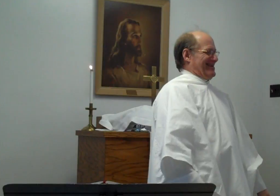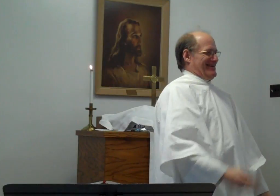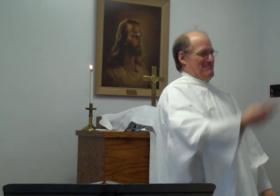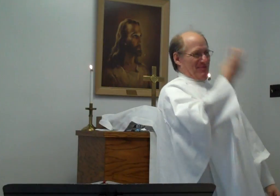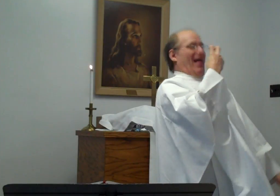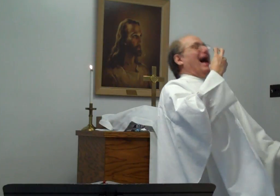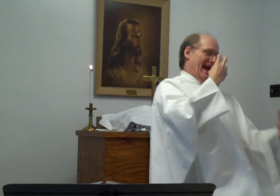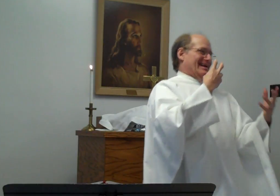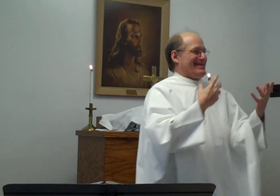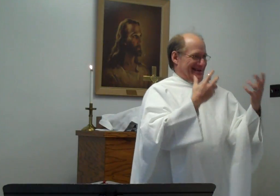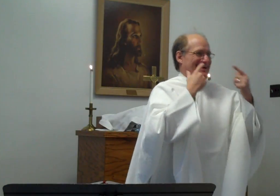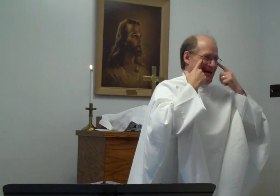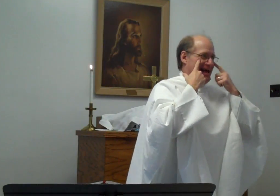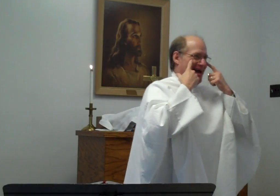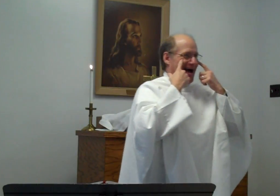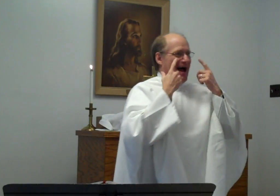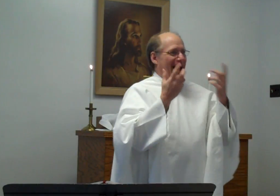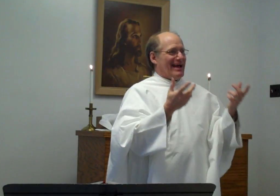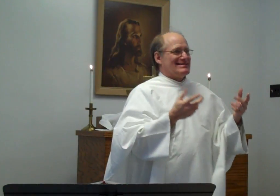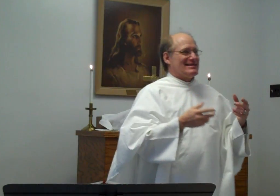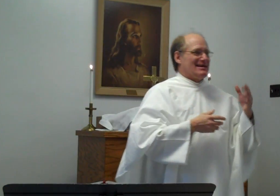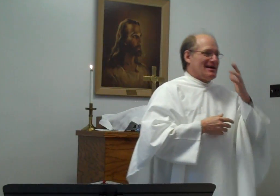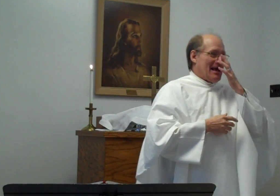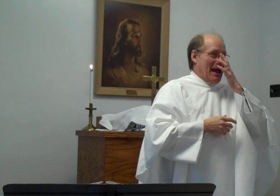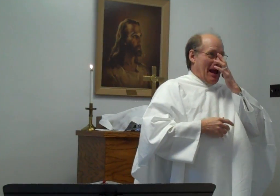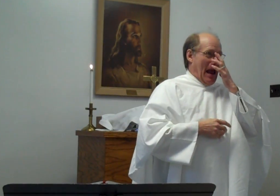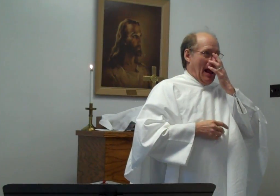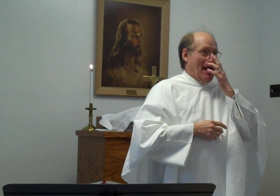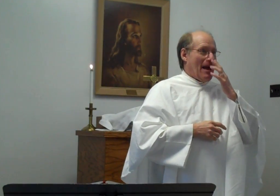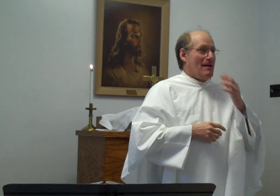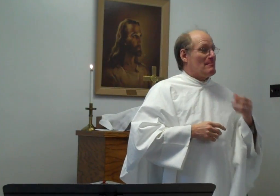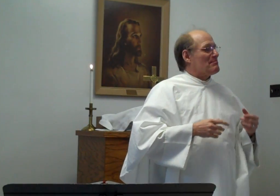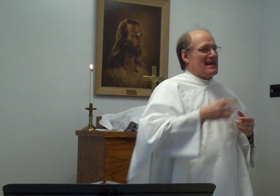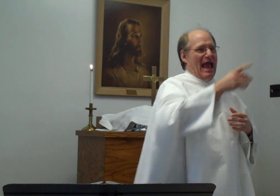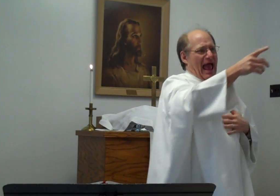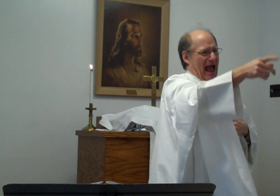Blind. Blind. Yeah. Yeah.